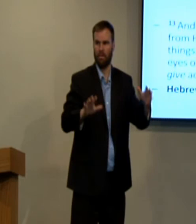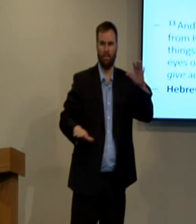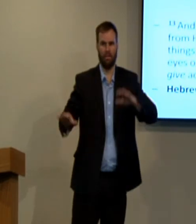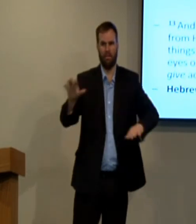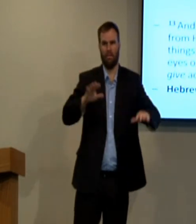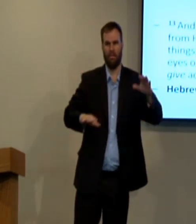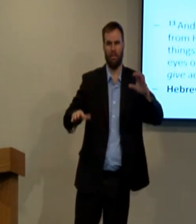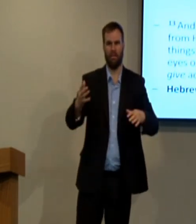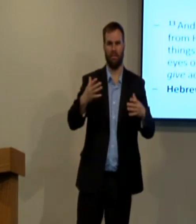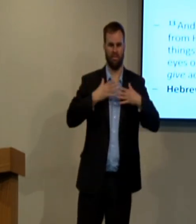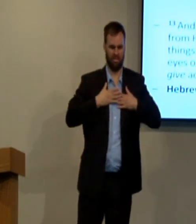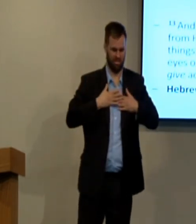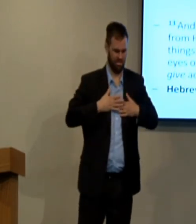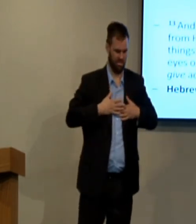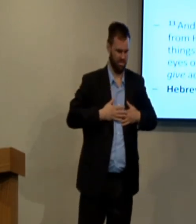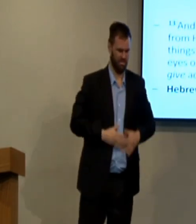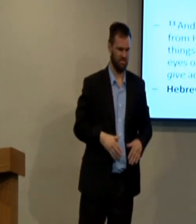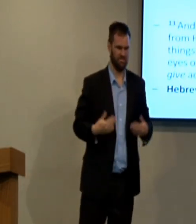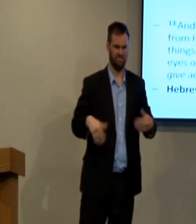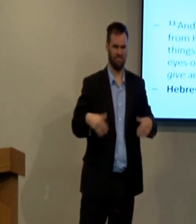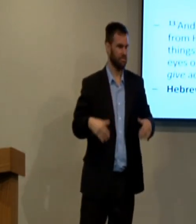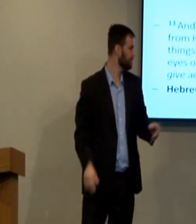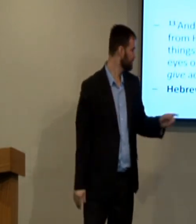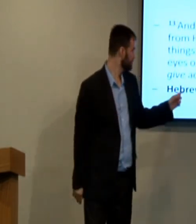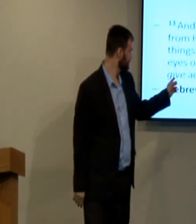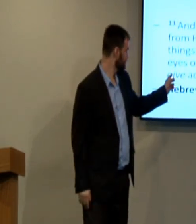gave him that second warning. How depressing.